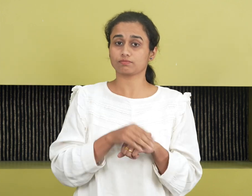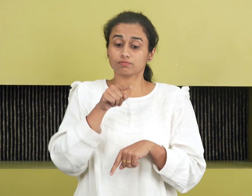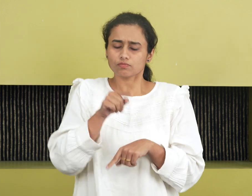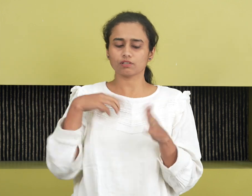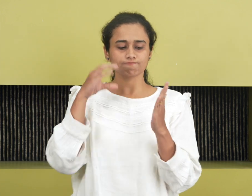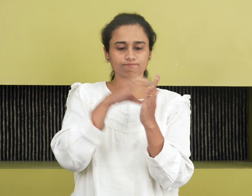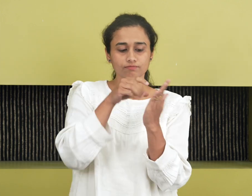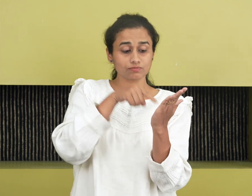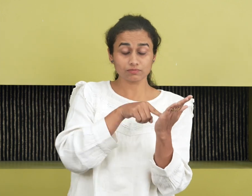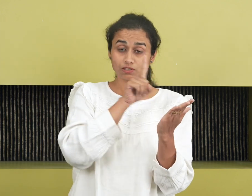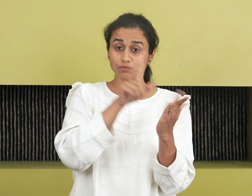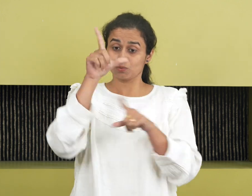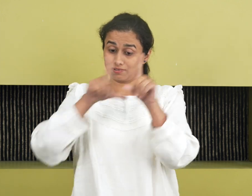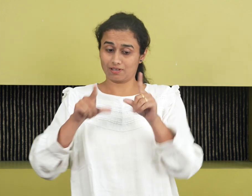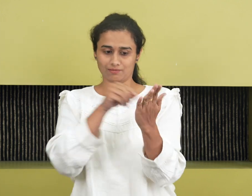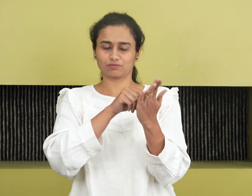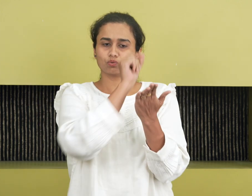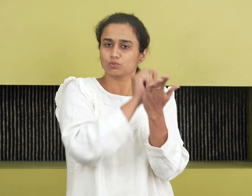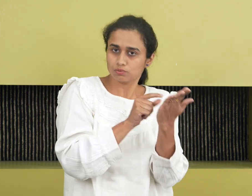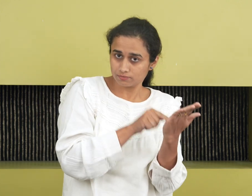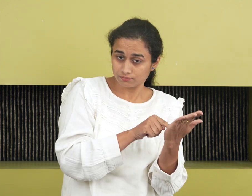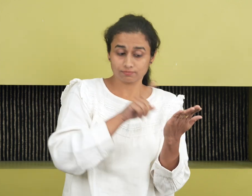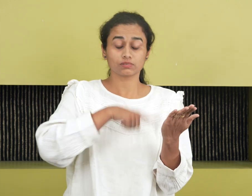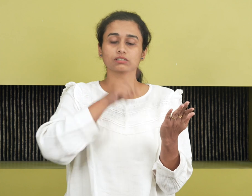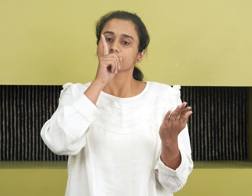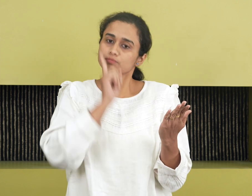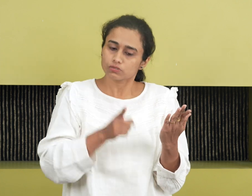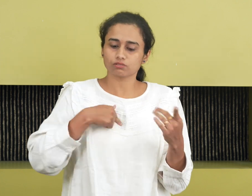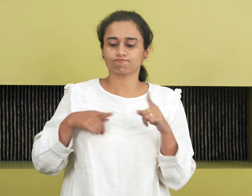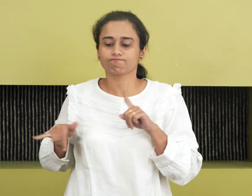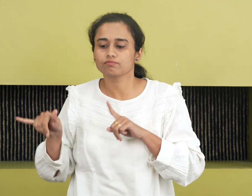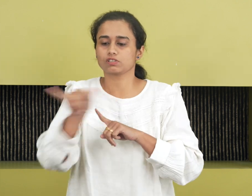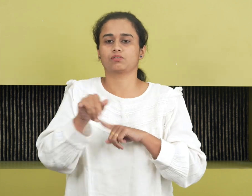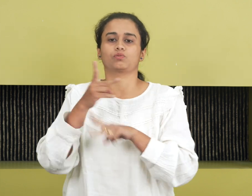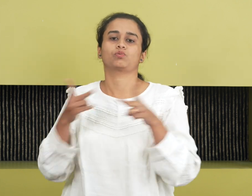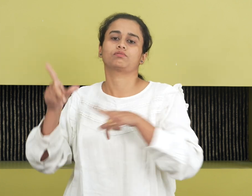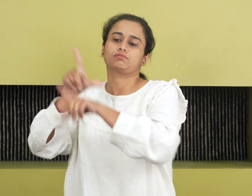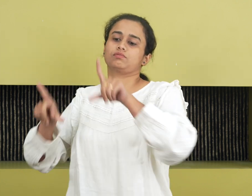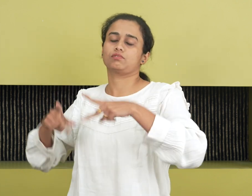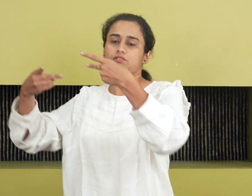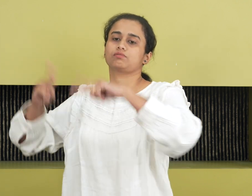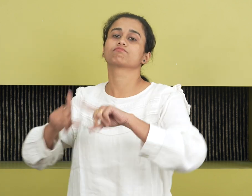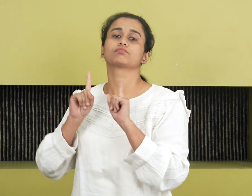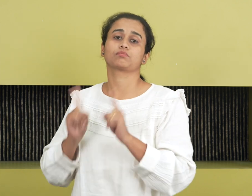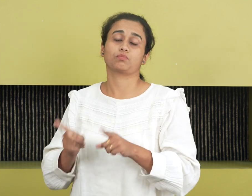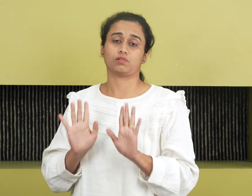appears in one language, it is a mandate to see it appears in all 14.